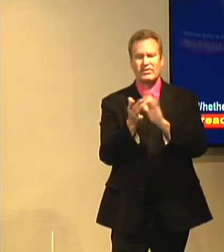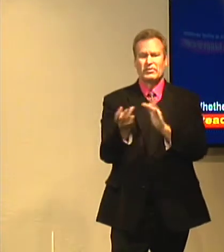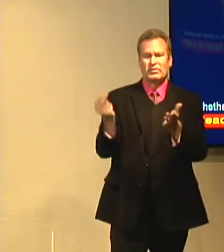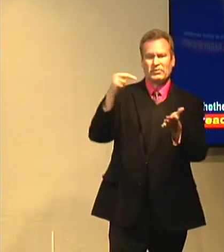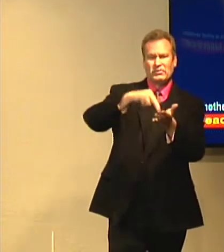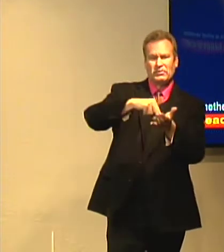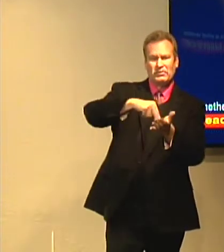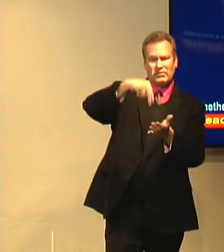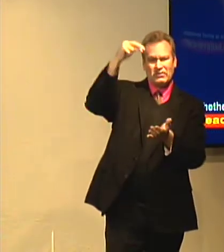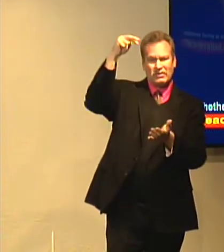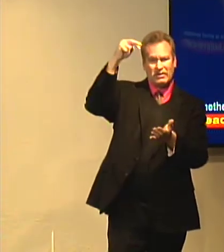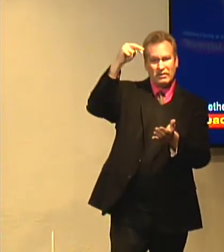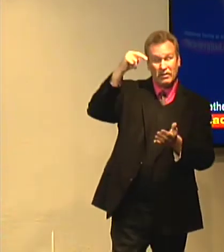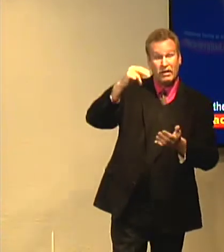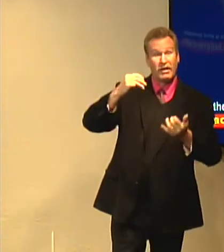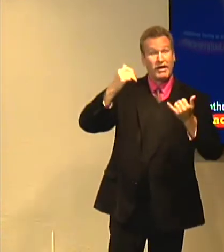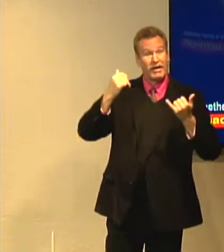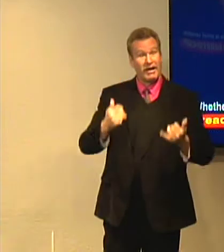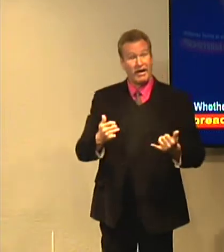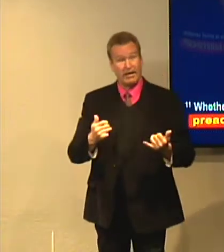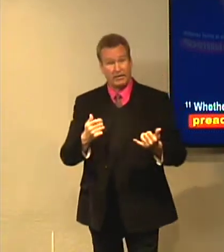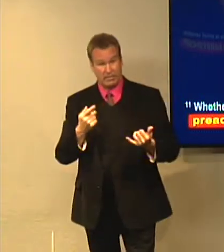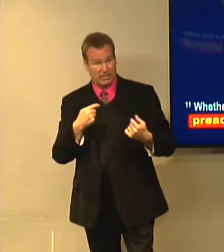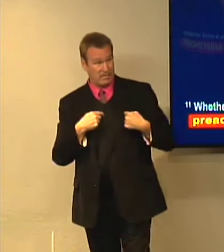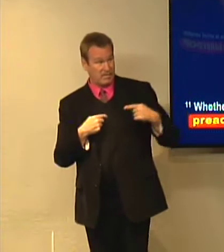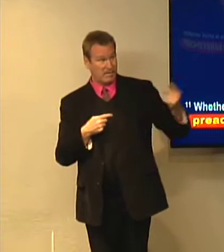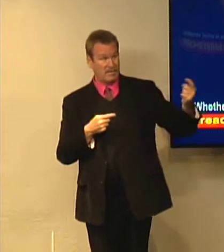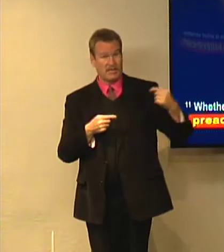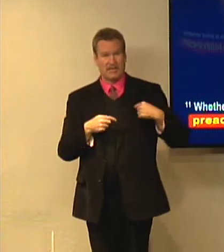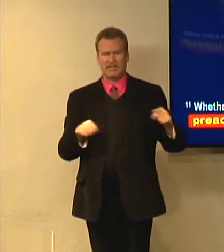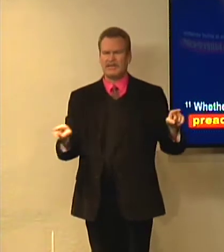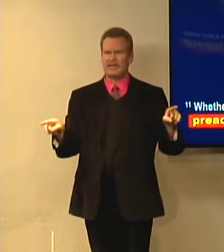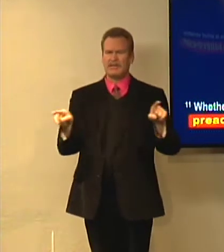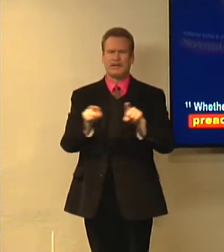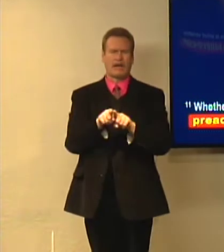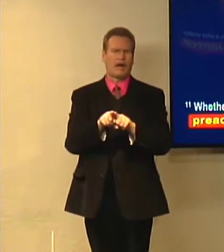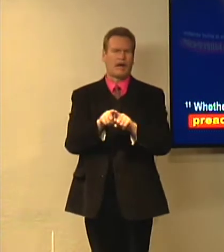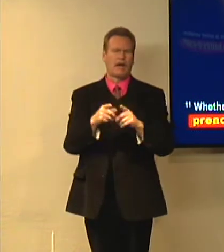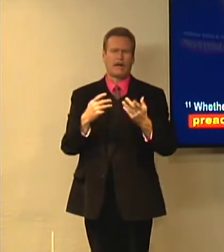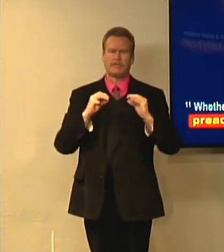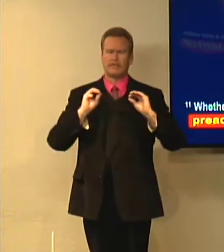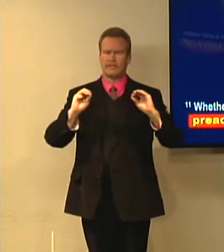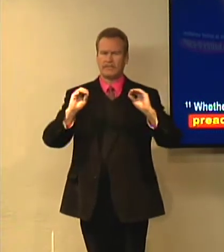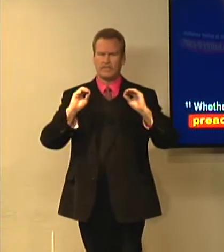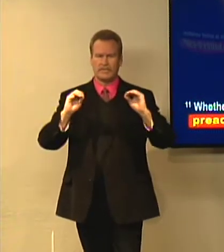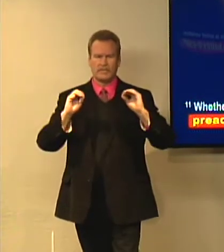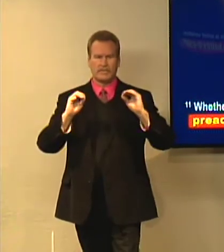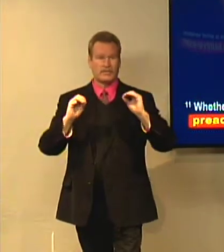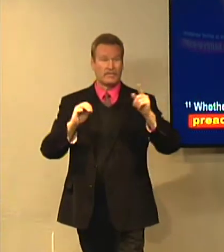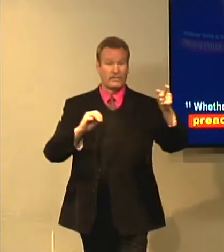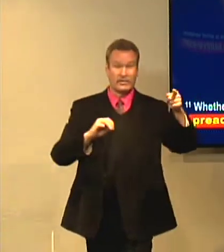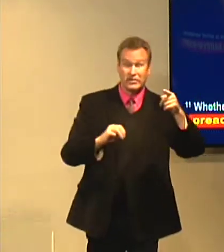died, was buried, and rose again from the grave. And so Paul is saying we're preaching the same message about Jesus Christ.